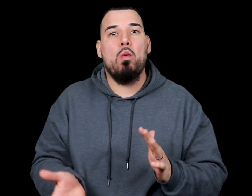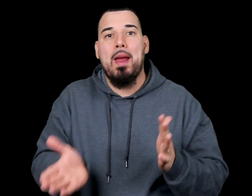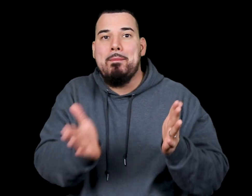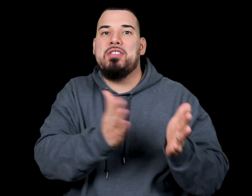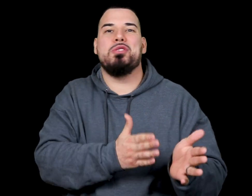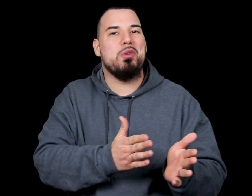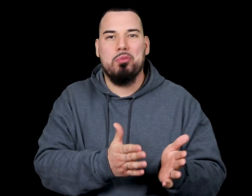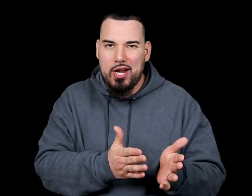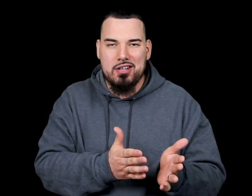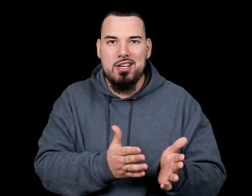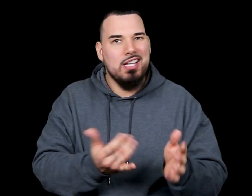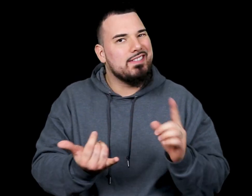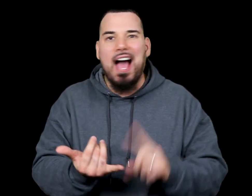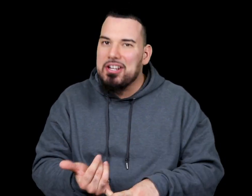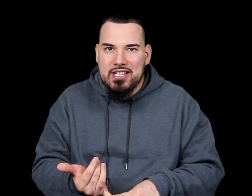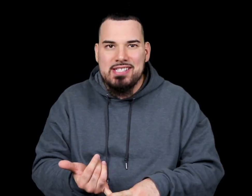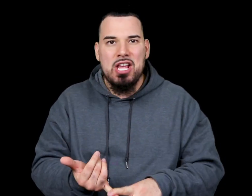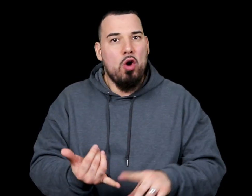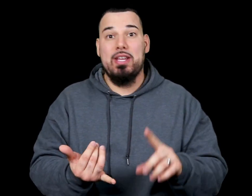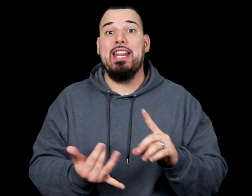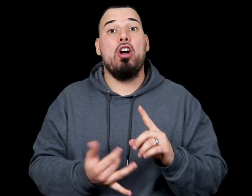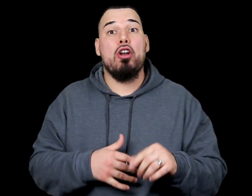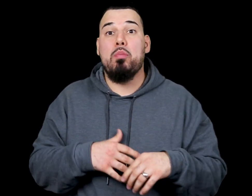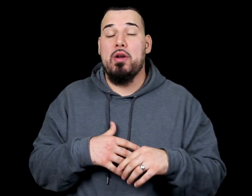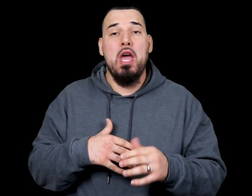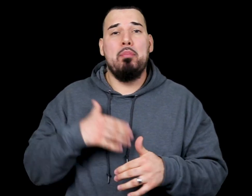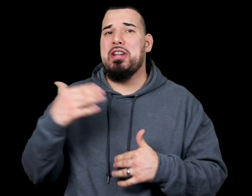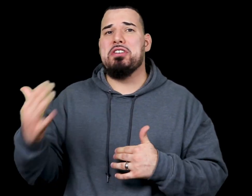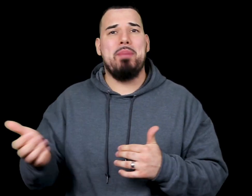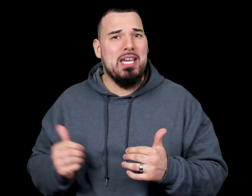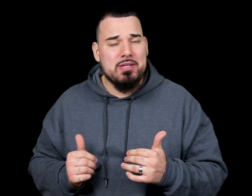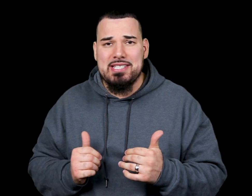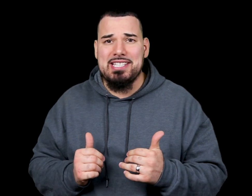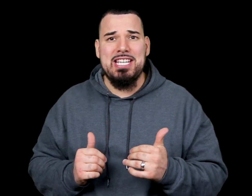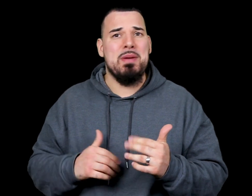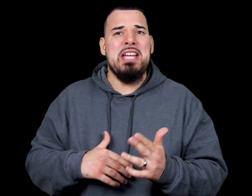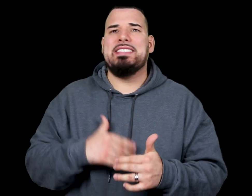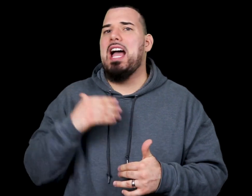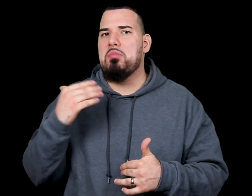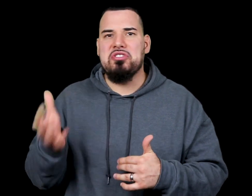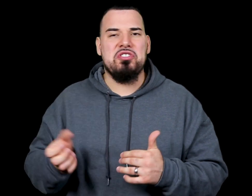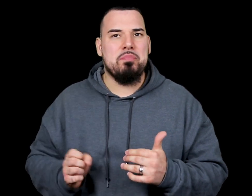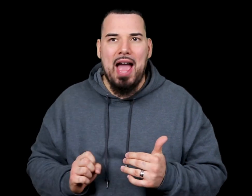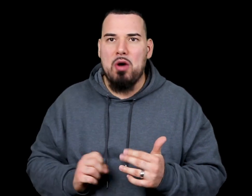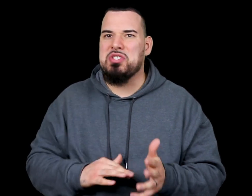what I mentioned with prayer, tiredness, or getting caught up with putting your baby to sleep, time with your spouse,